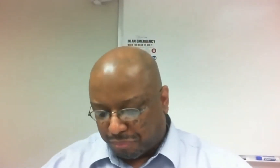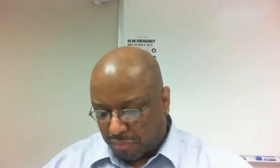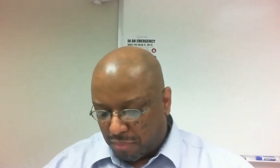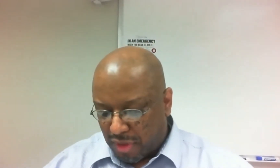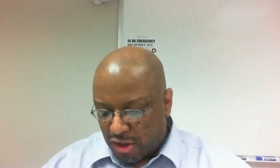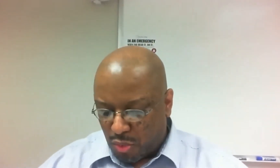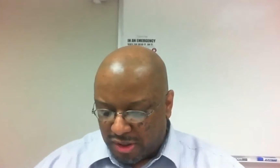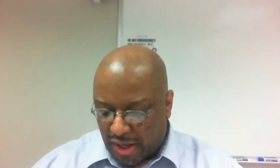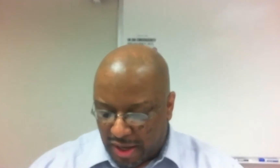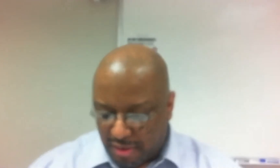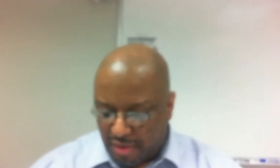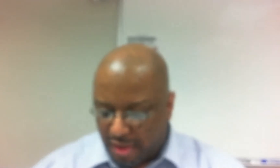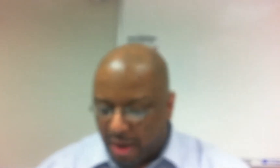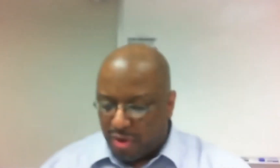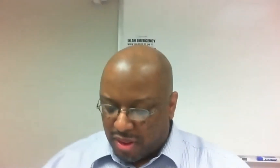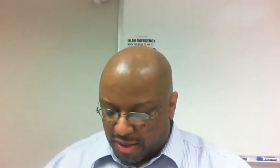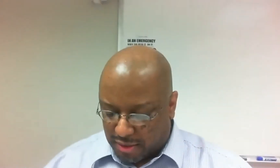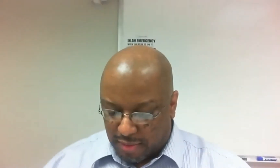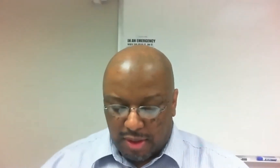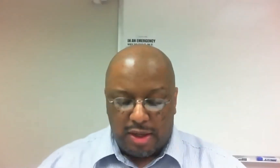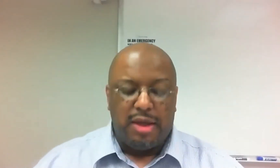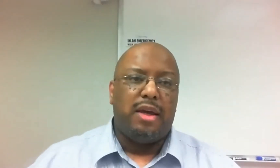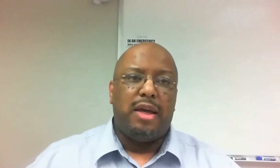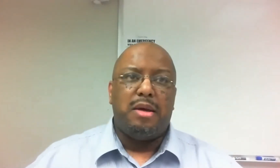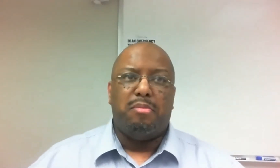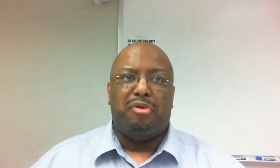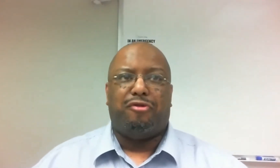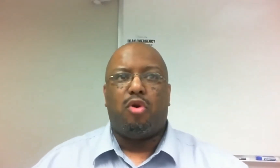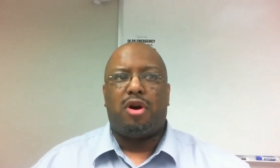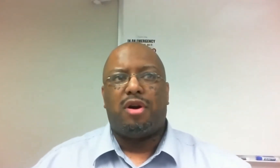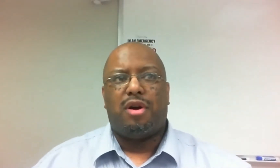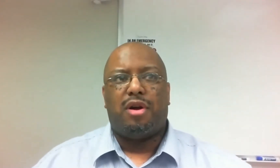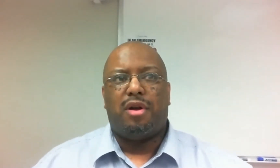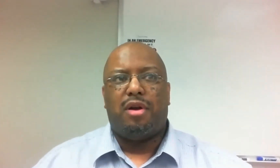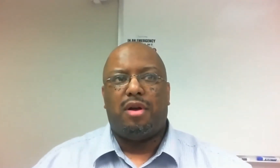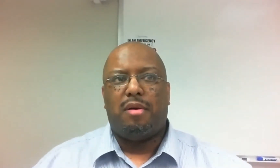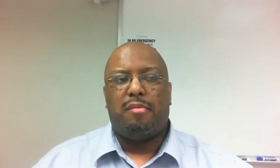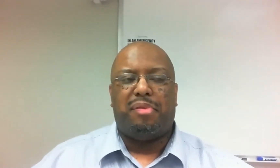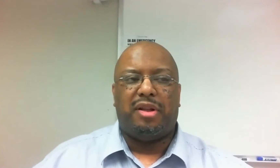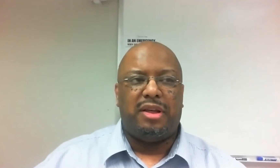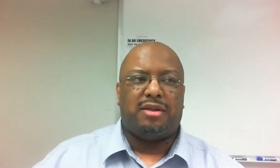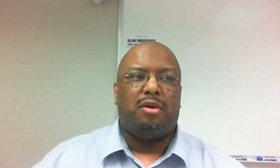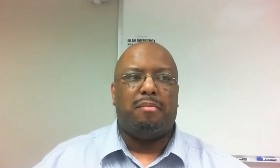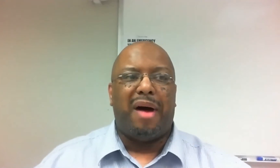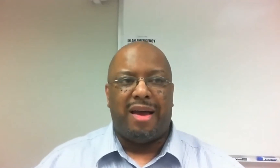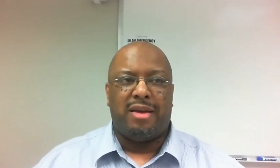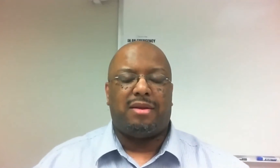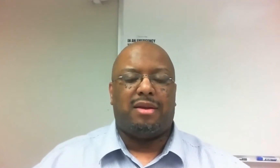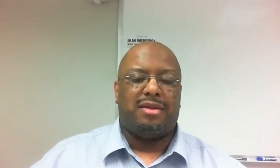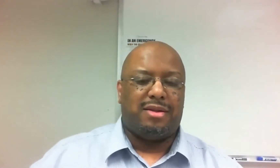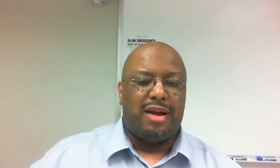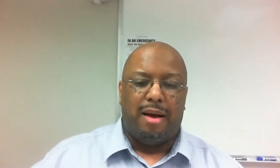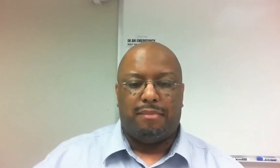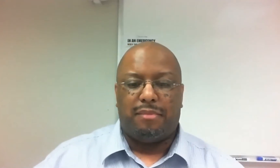I just wanted to end that with this before police bias